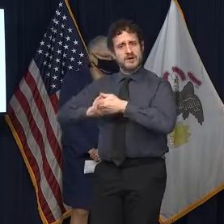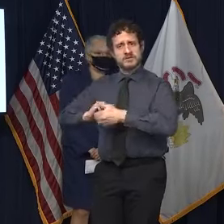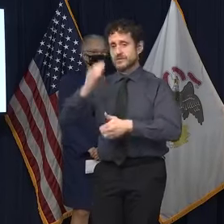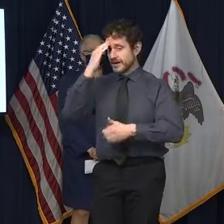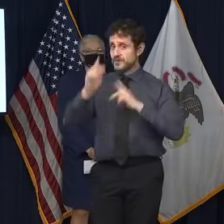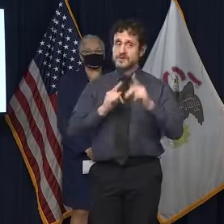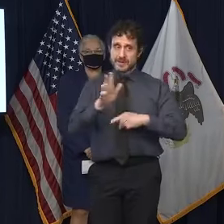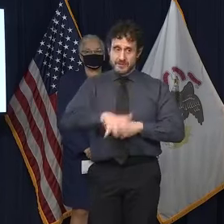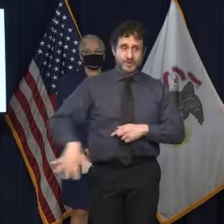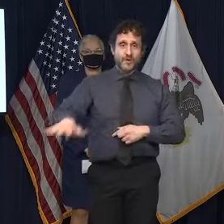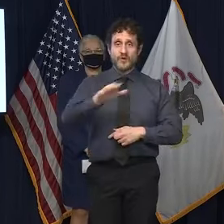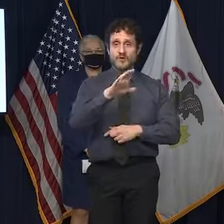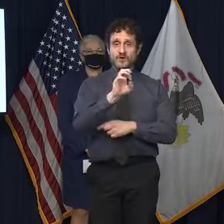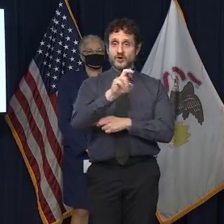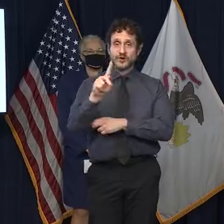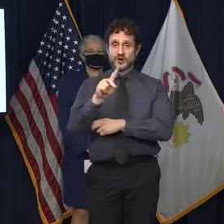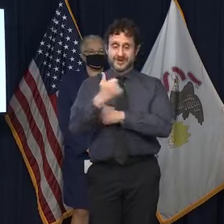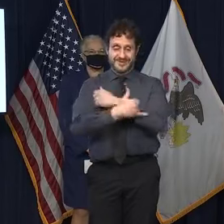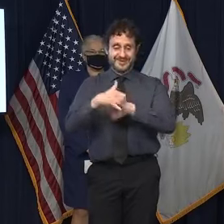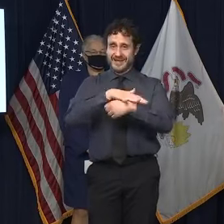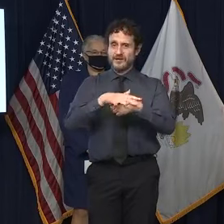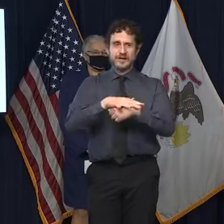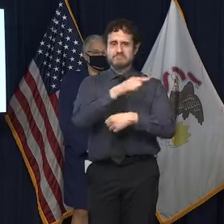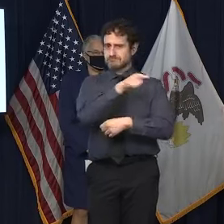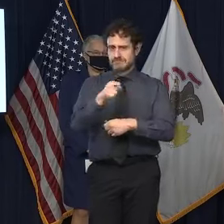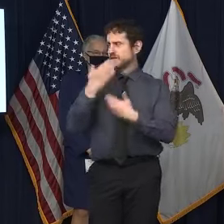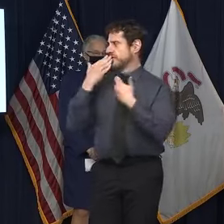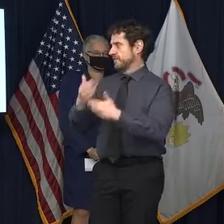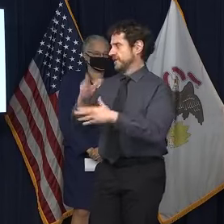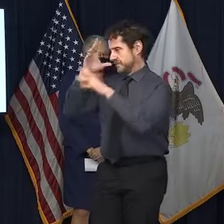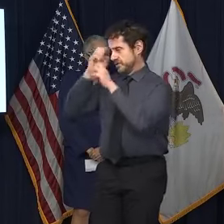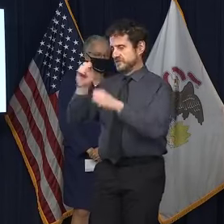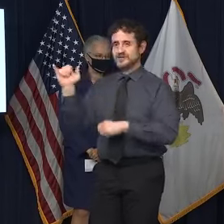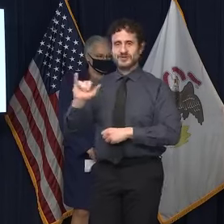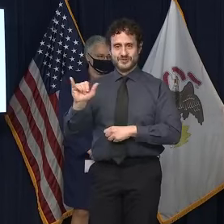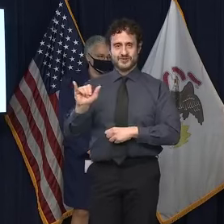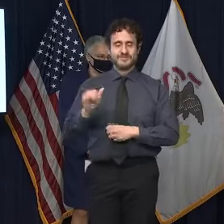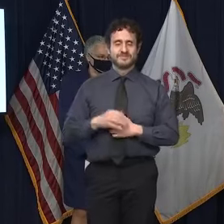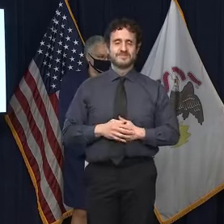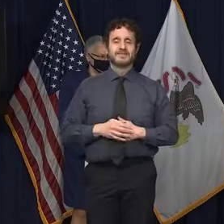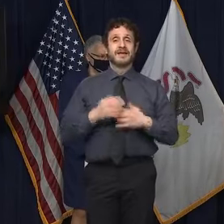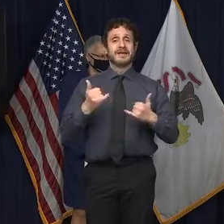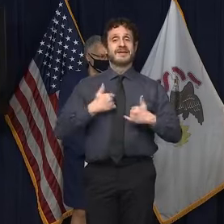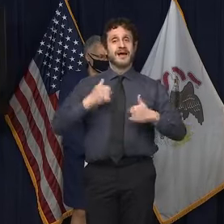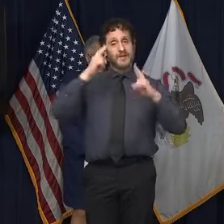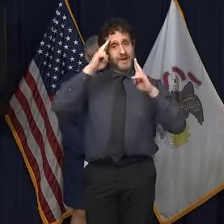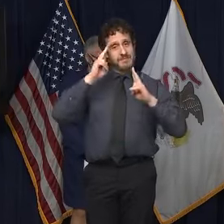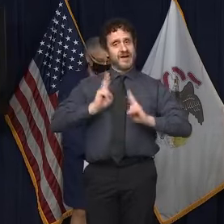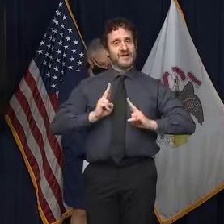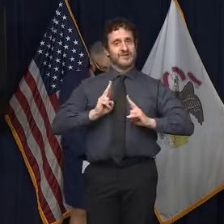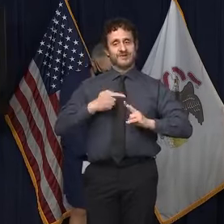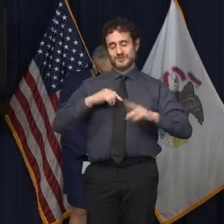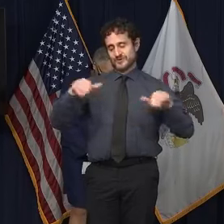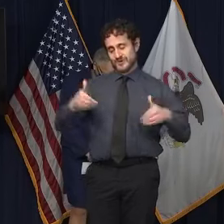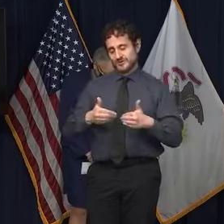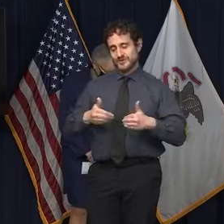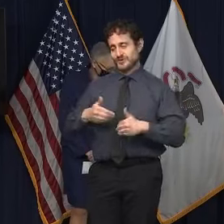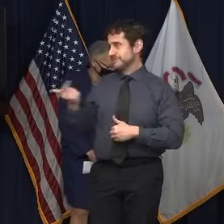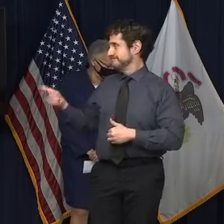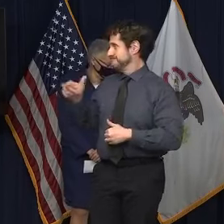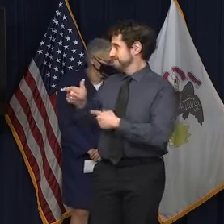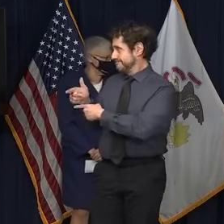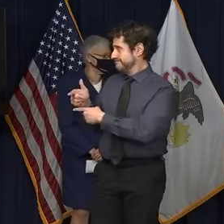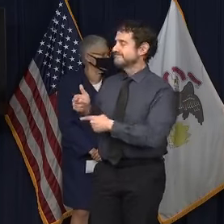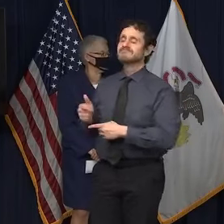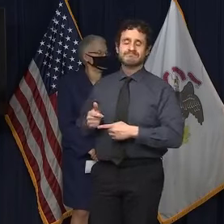County are very grateful as well. It's now my honor to introduce our next guest, a great